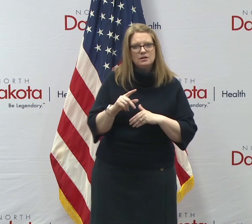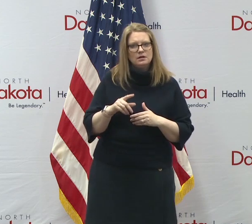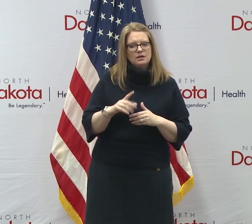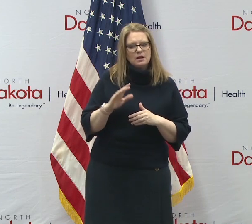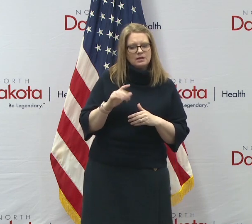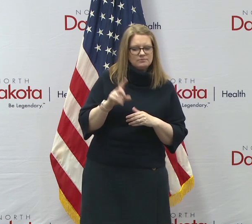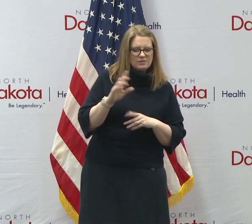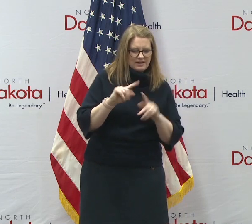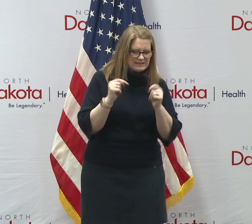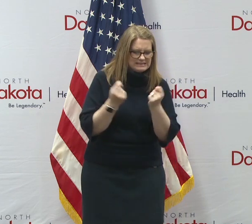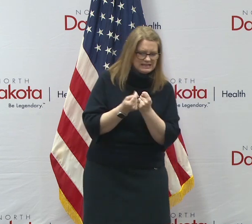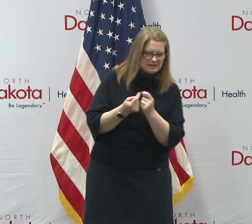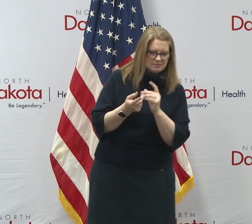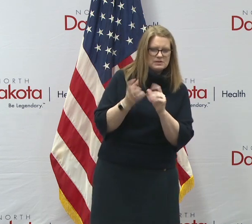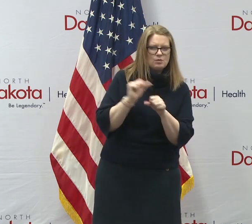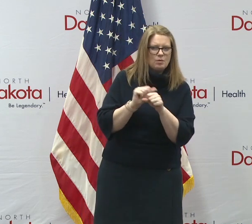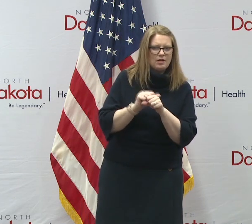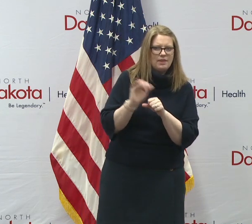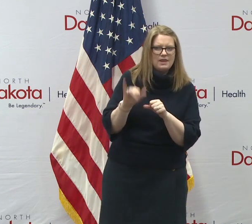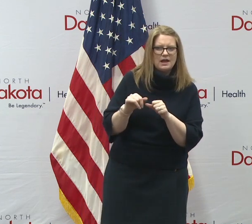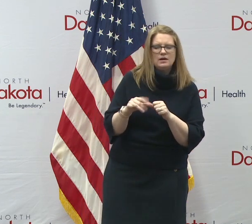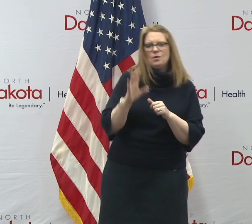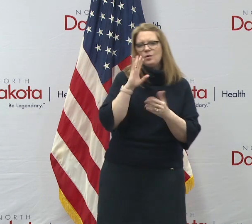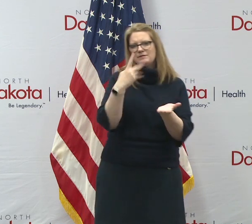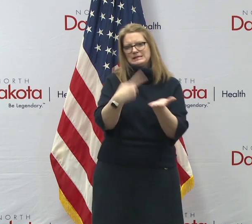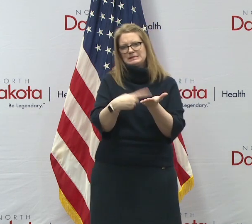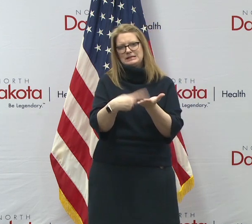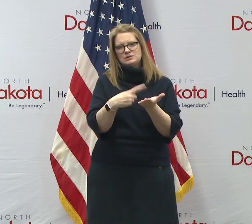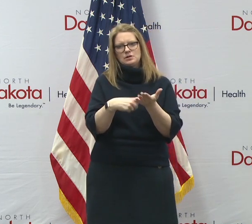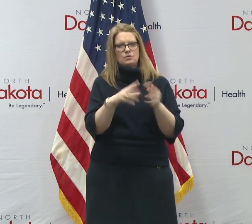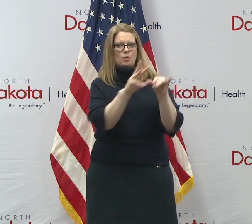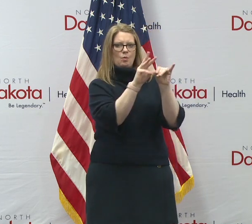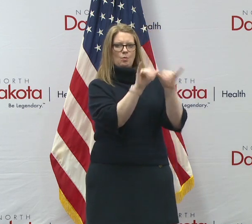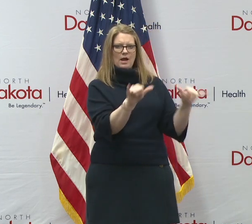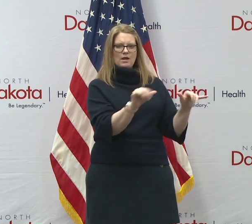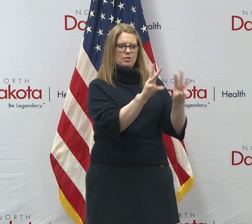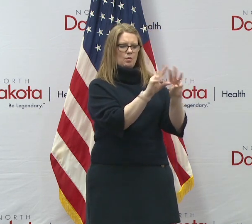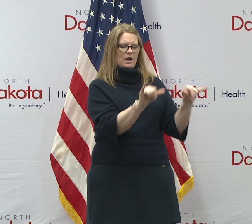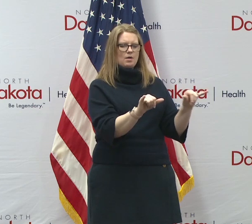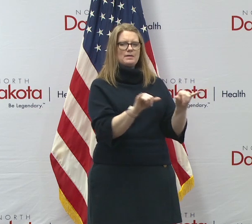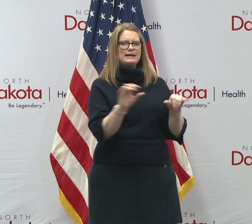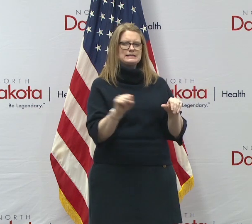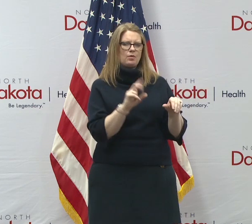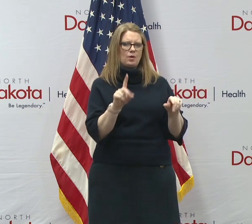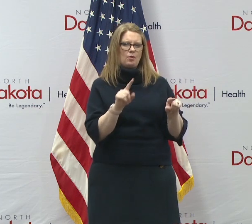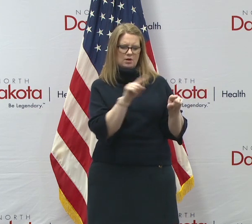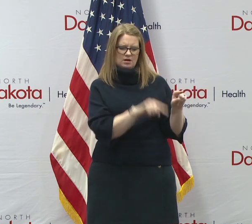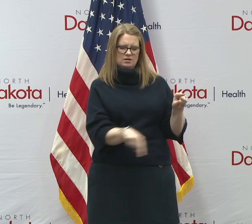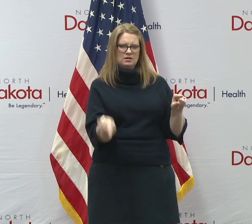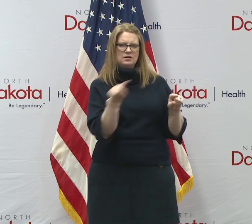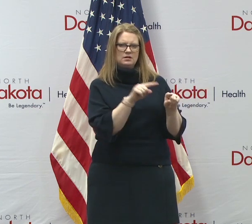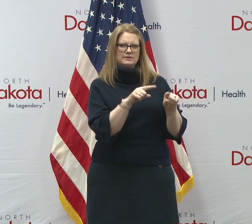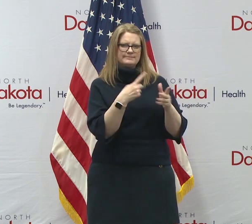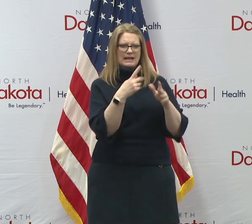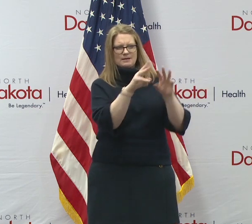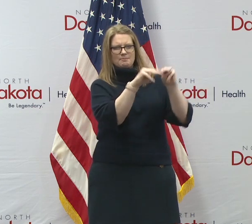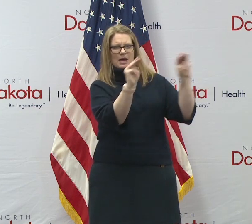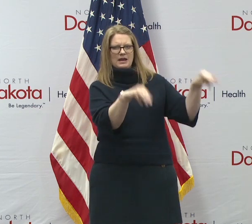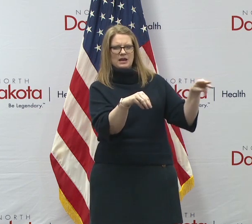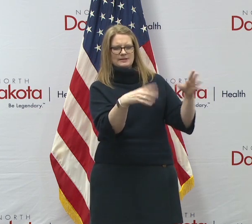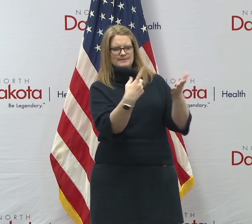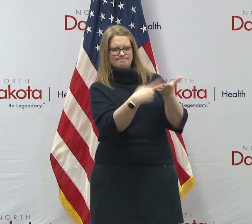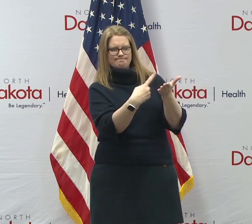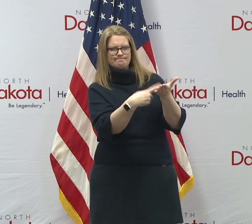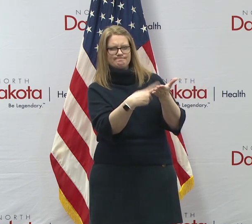working on modeling, uh, is having a discussion with, uh, Wyoming, South Dakota and, uh, Montana. So we're